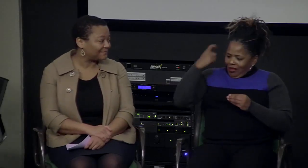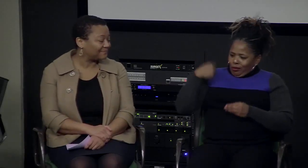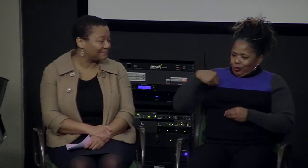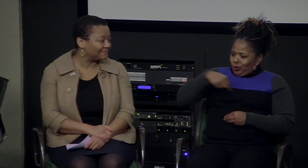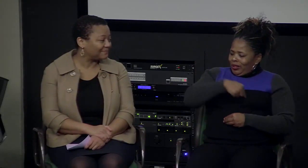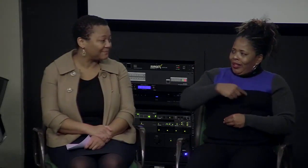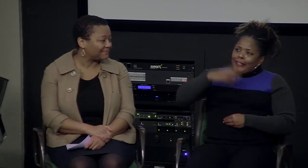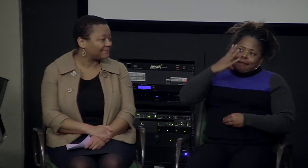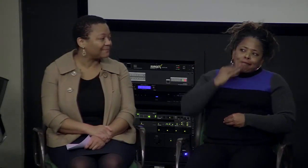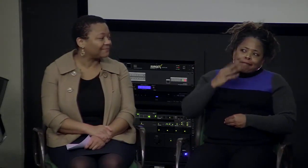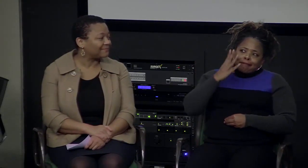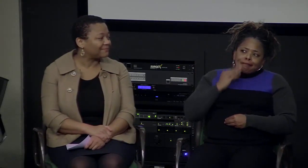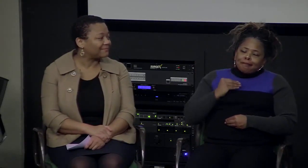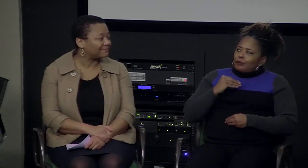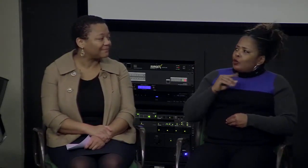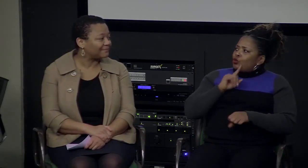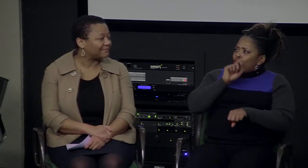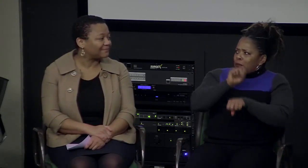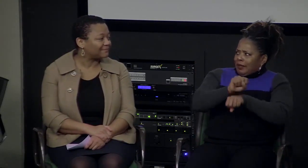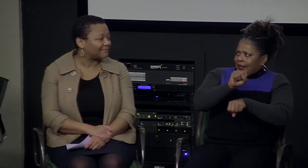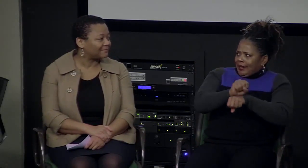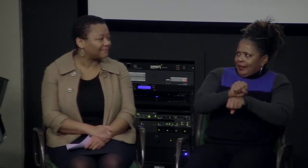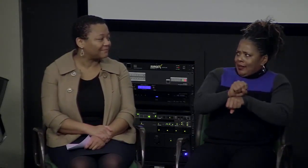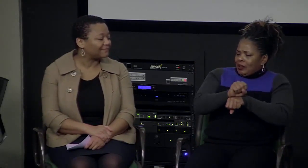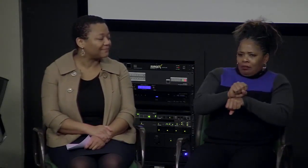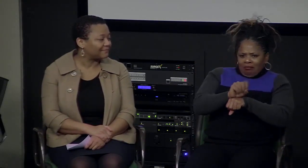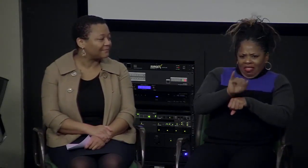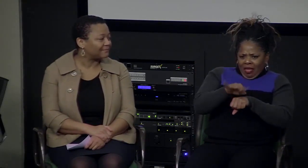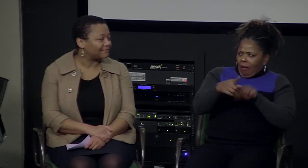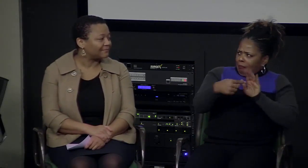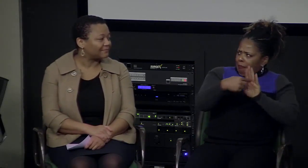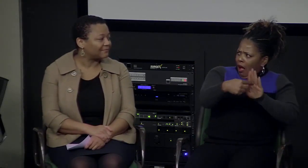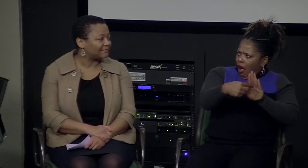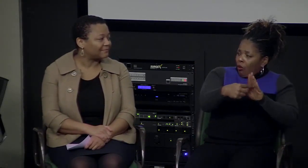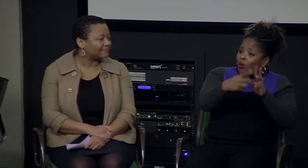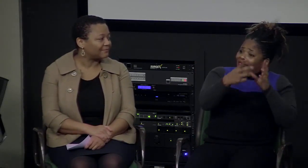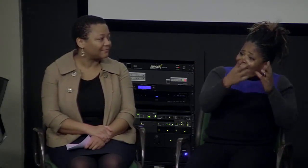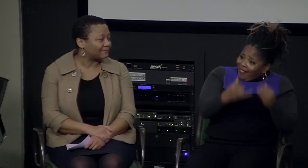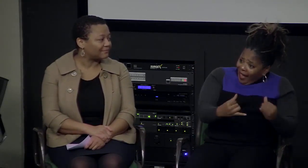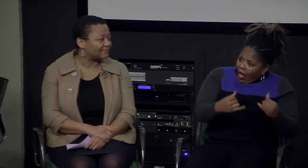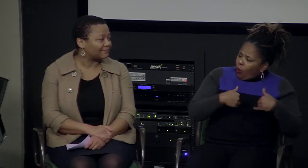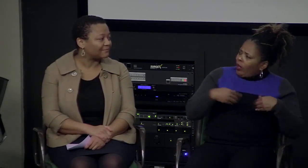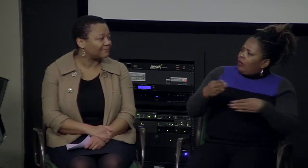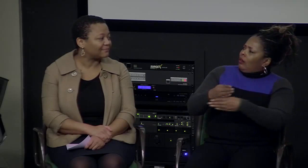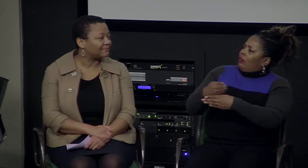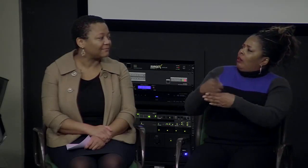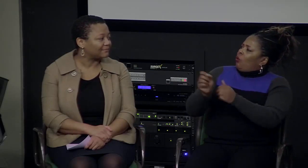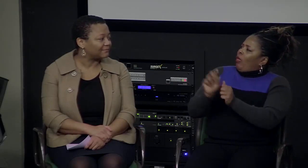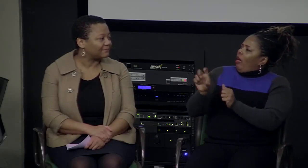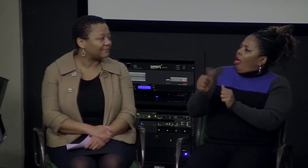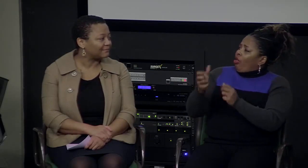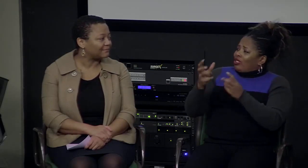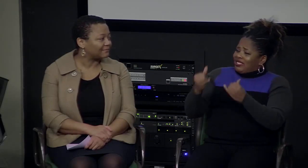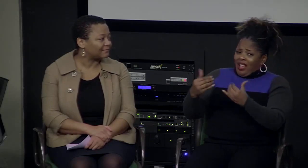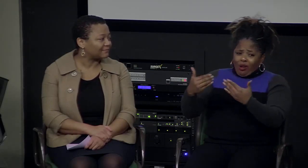That's right. And the fact that we were all similar African-American women members of True Biz,